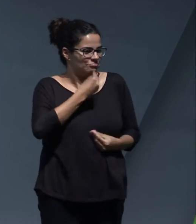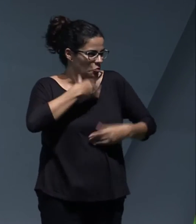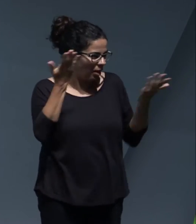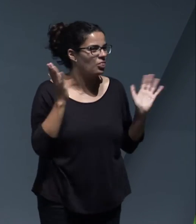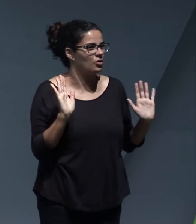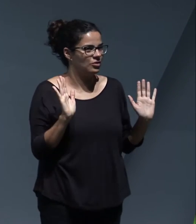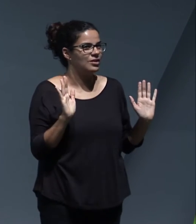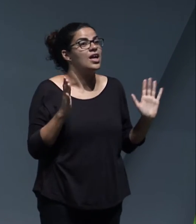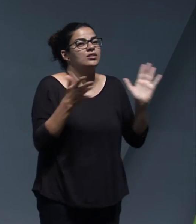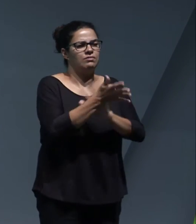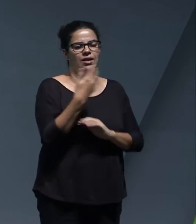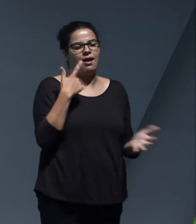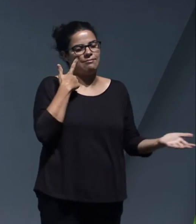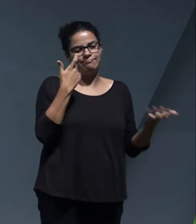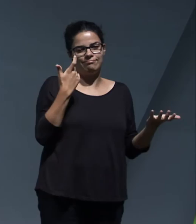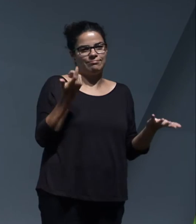I think that shows